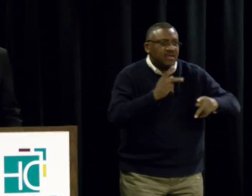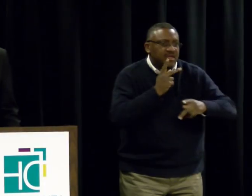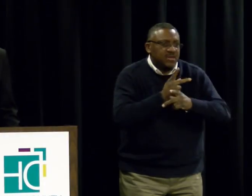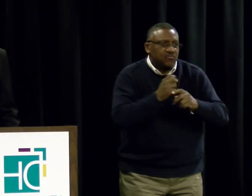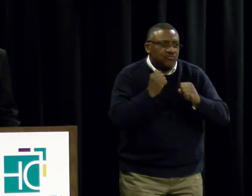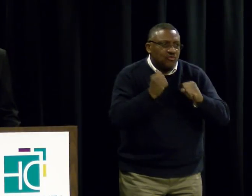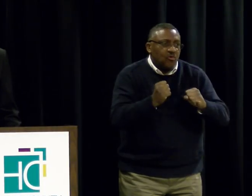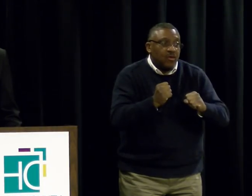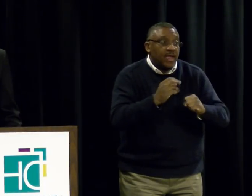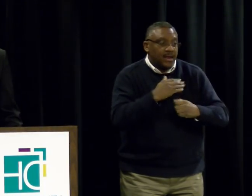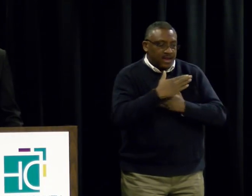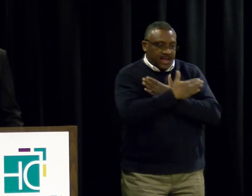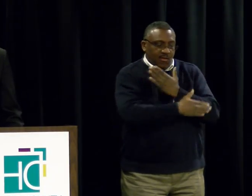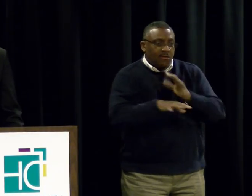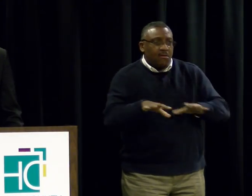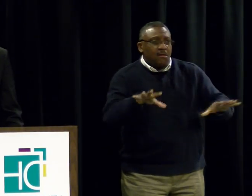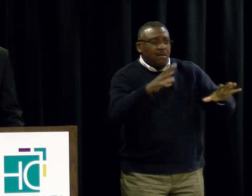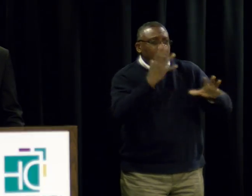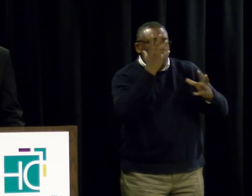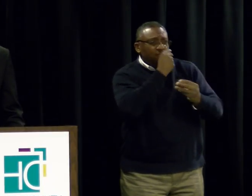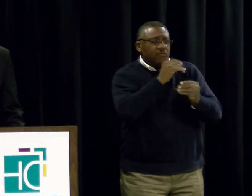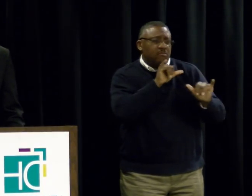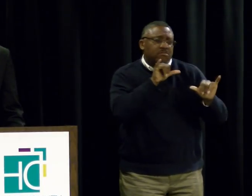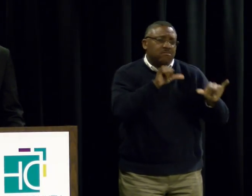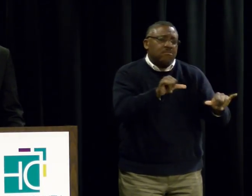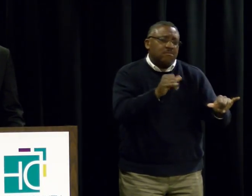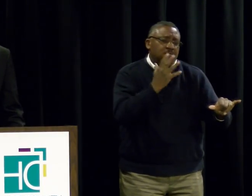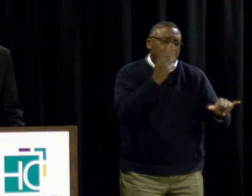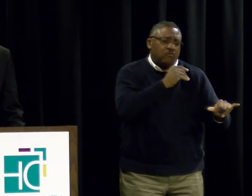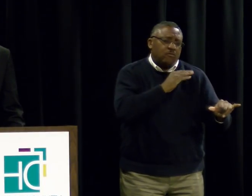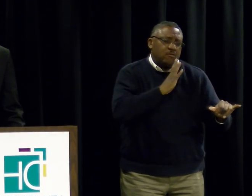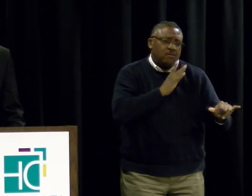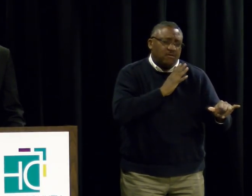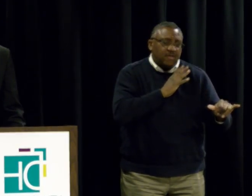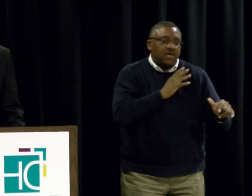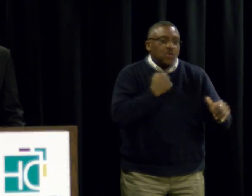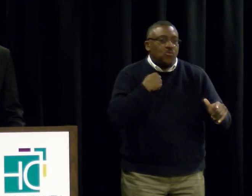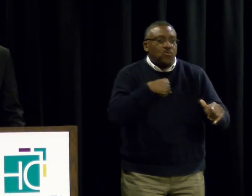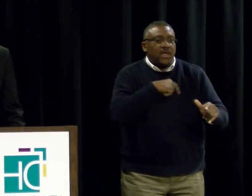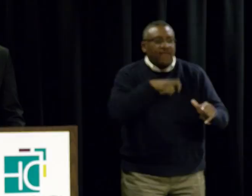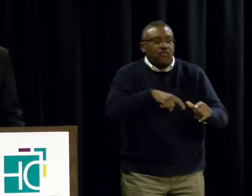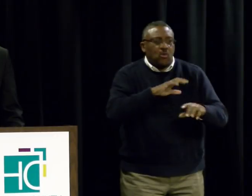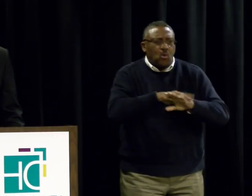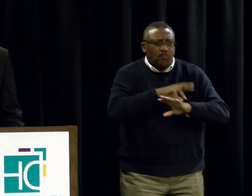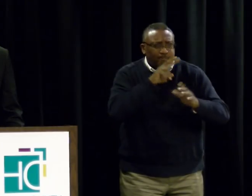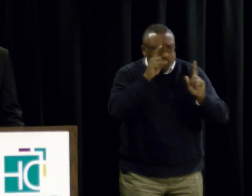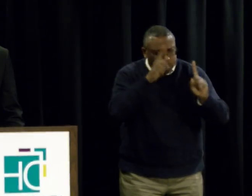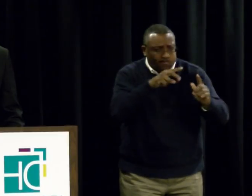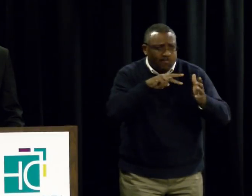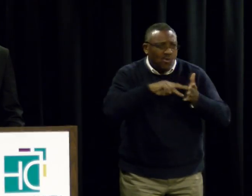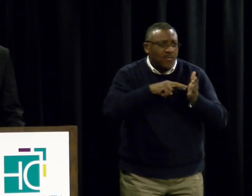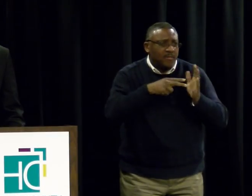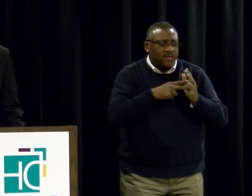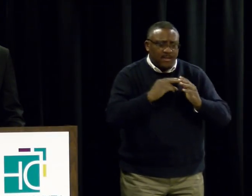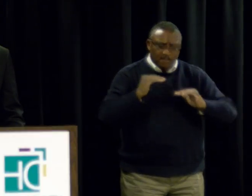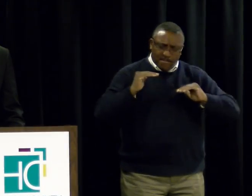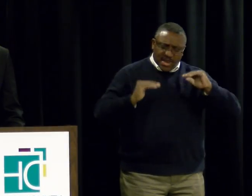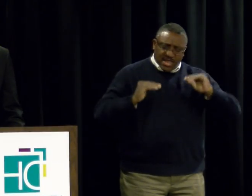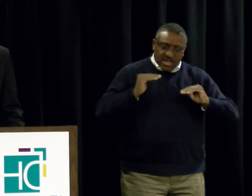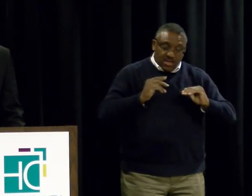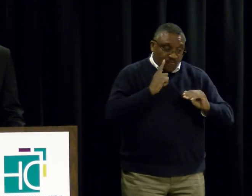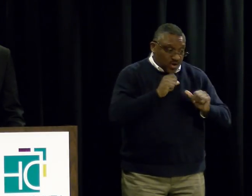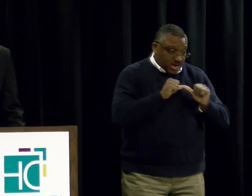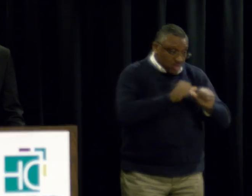We need to be more intentional about maintaining this balance as we plan for continued growth and the